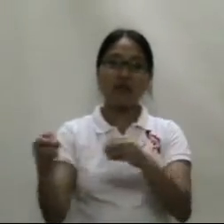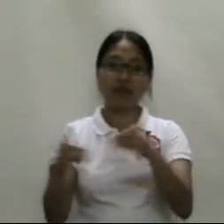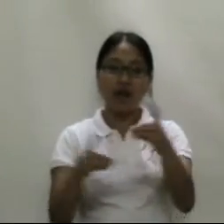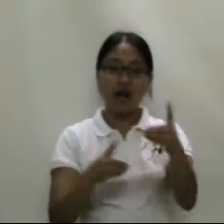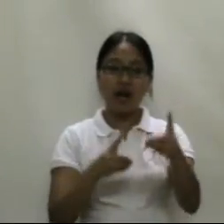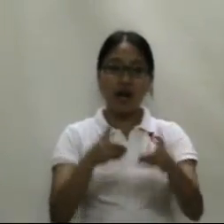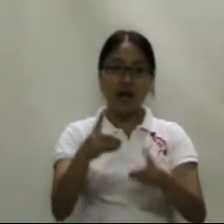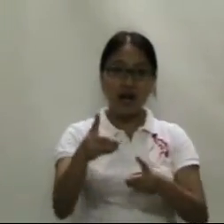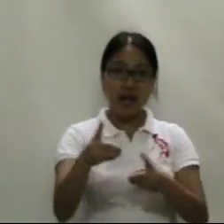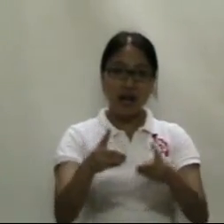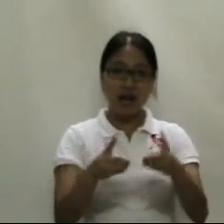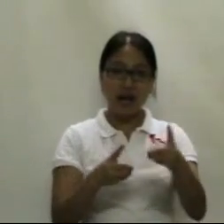way.